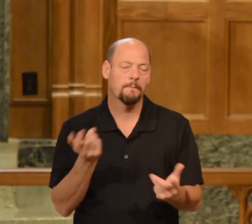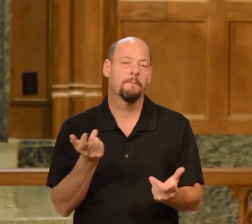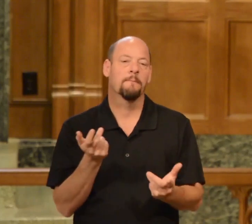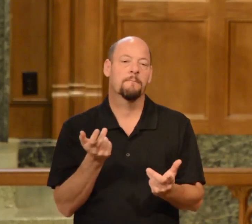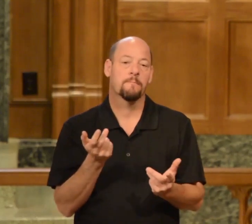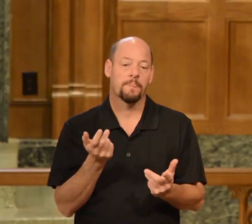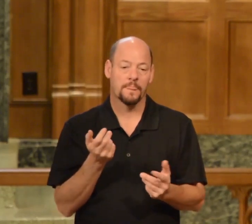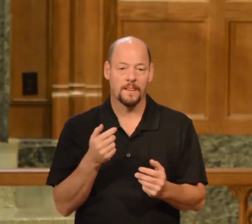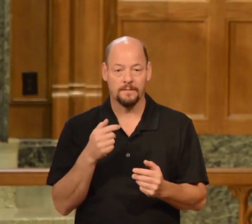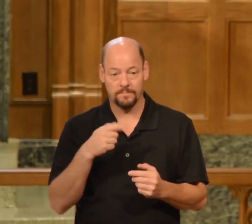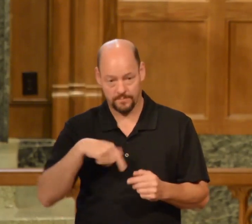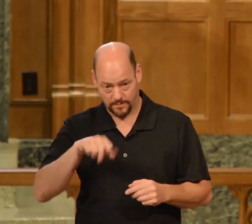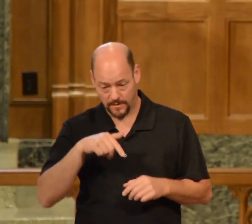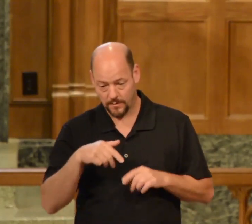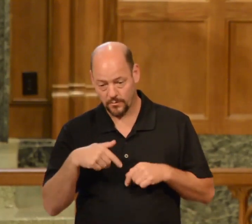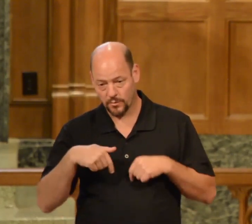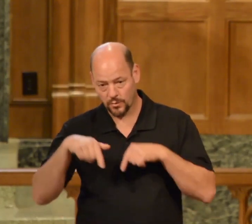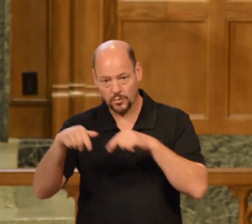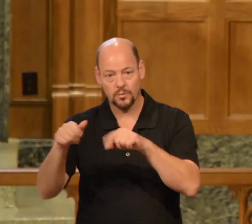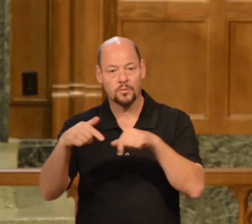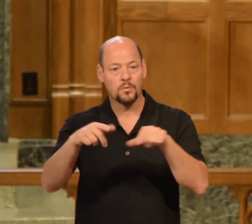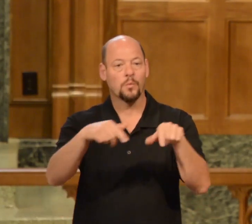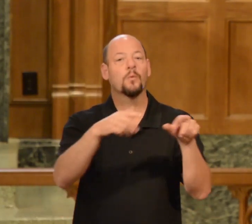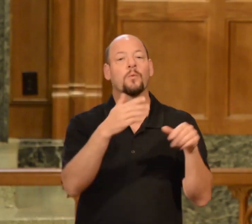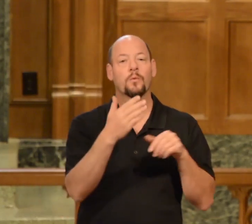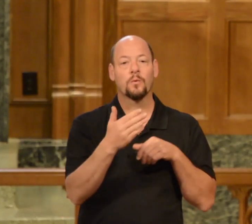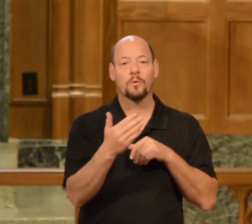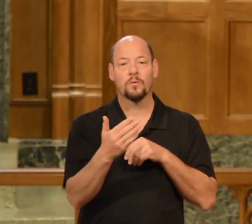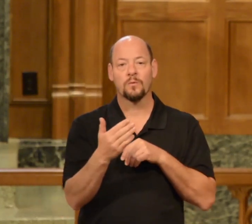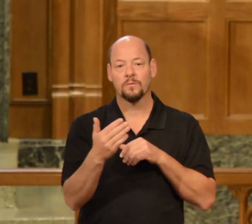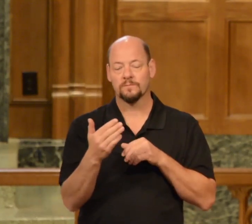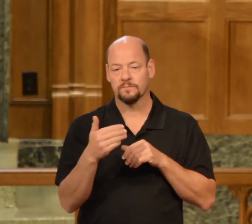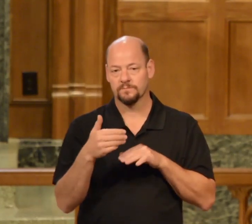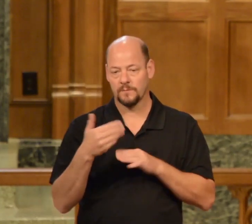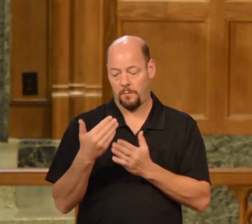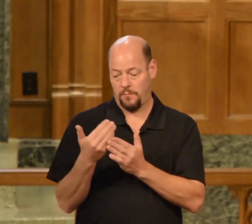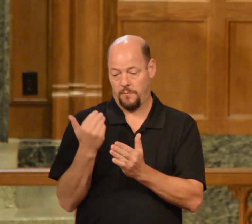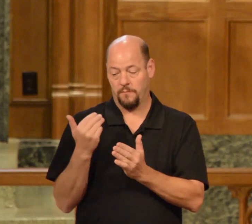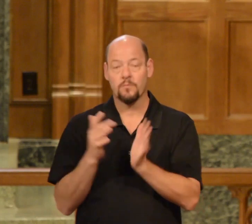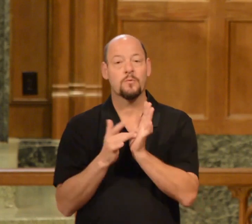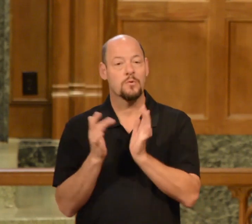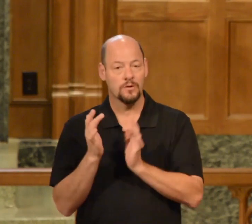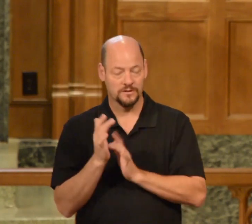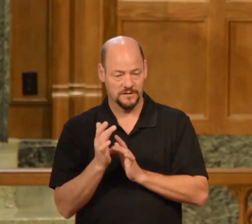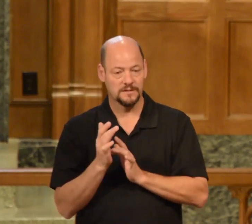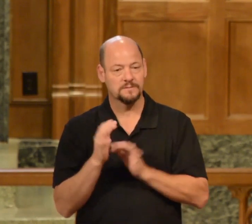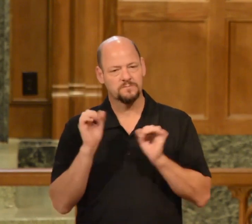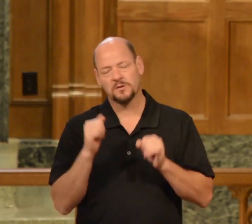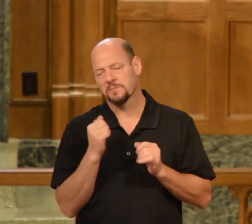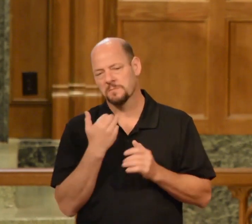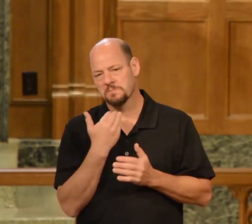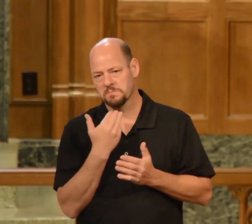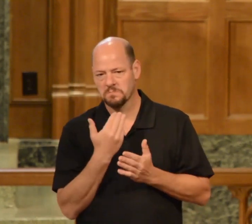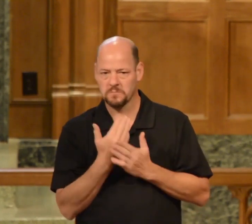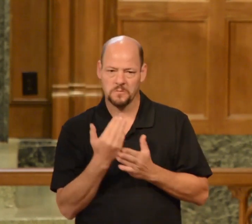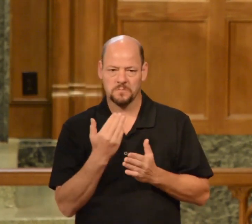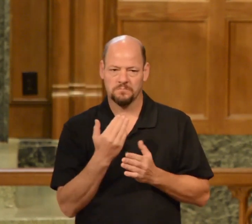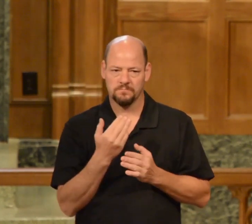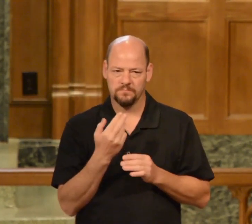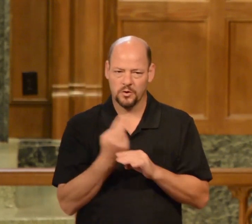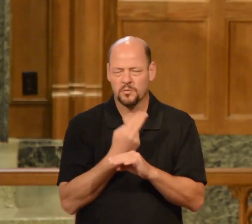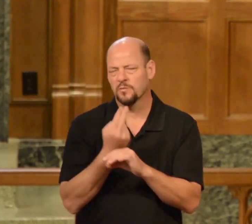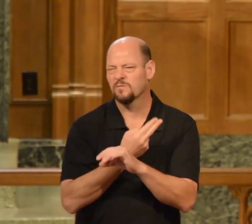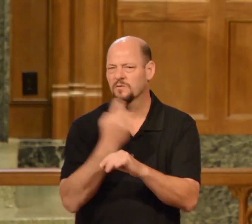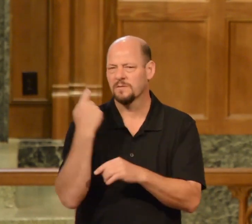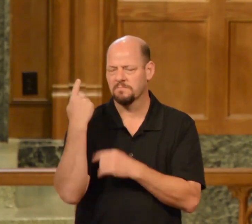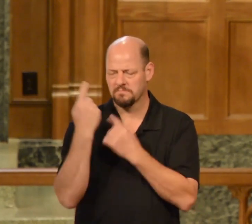and Jesus was going to gather them back up so he could continue to teach them. So it could have just been practical considerations. But I think